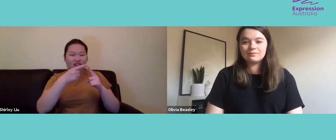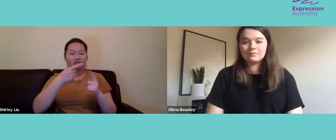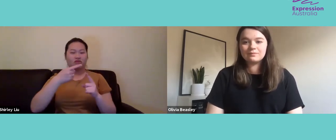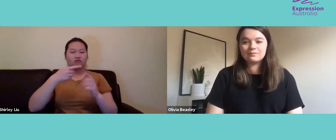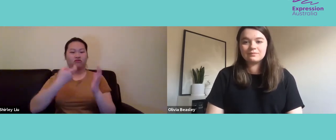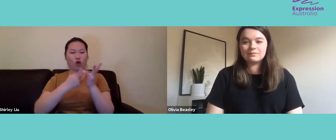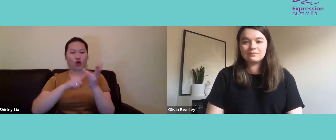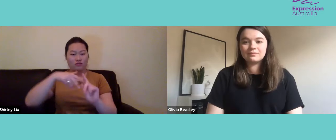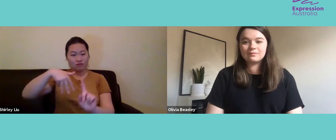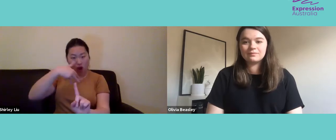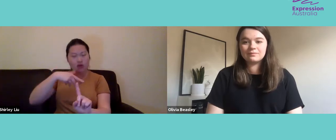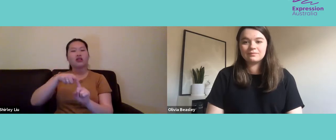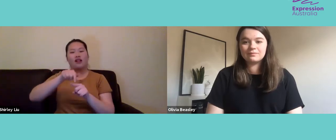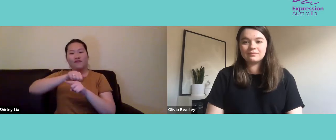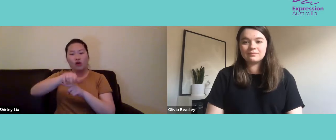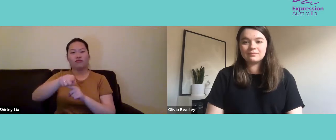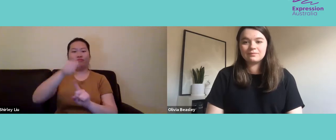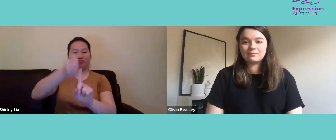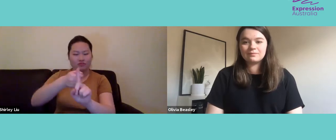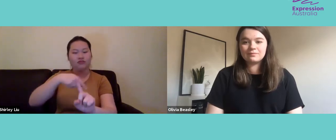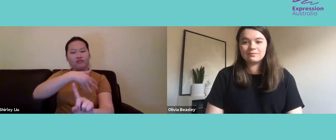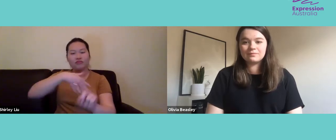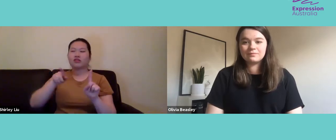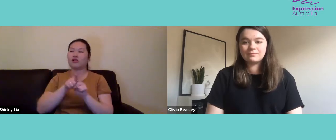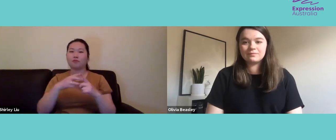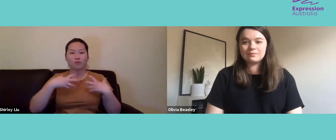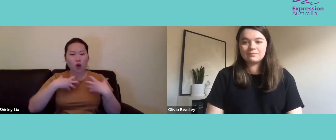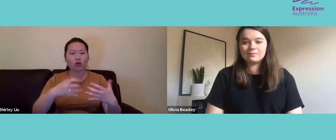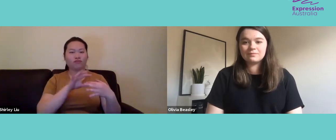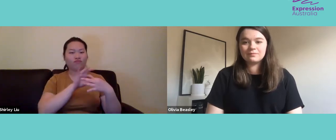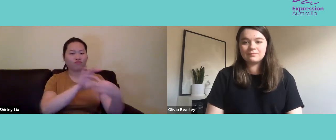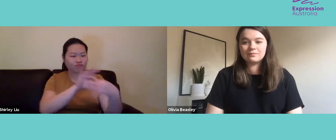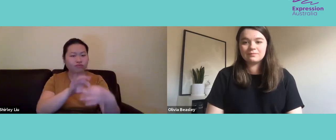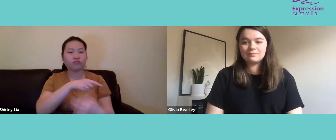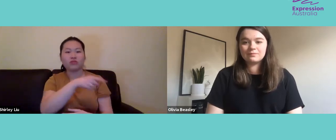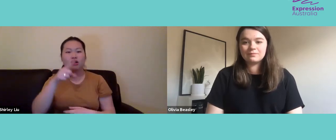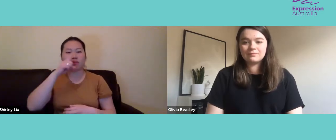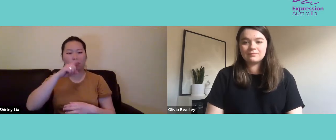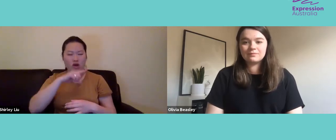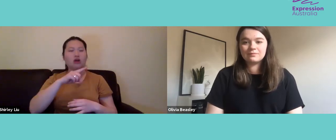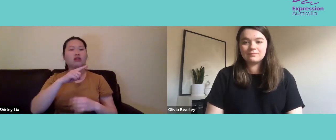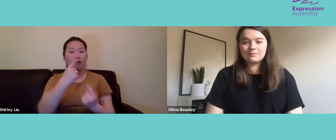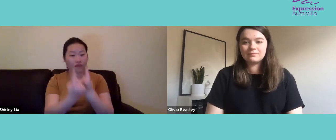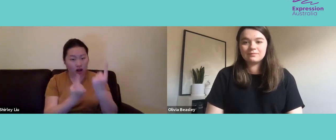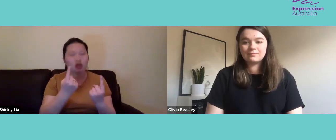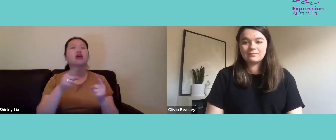I would encourage other people to take on board because they could empower people